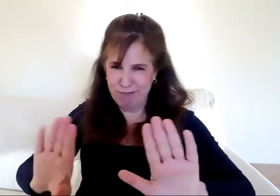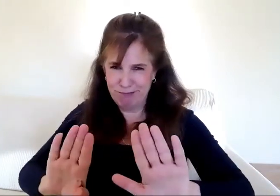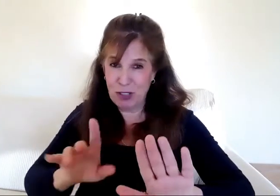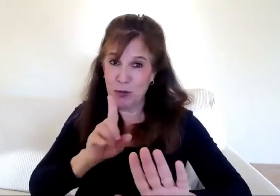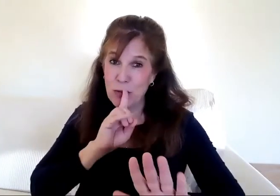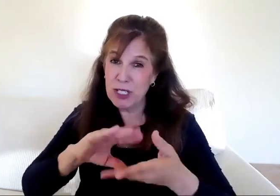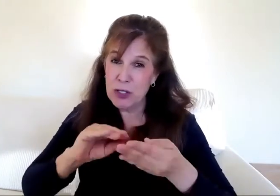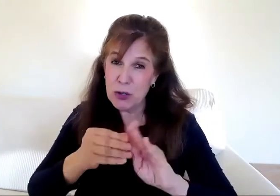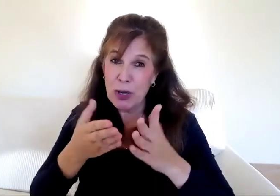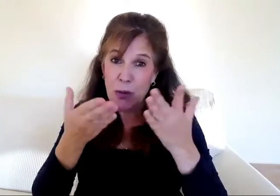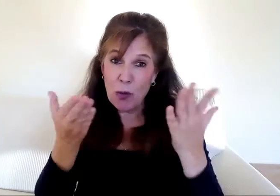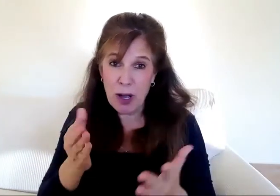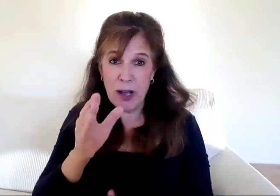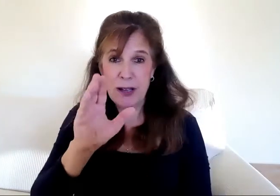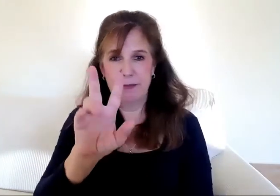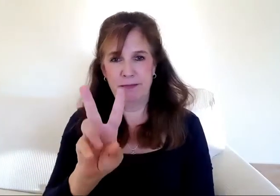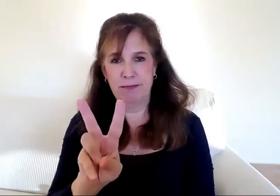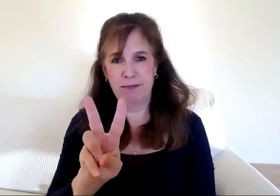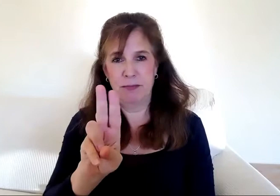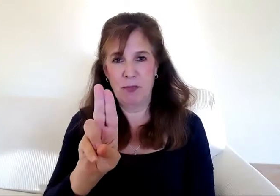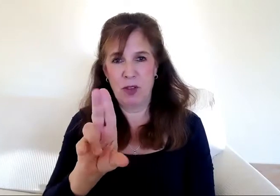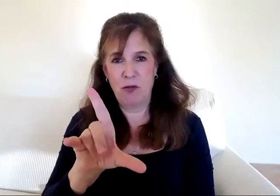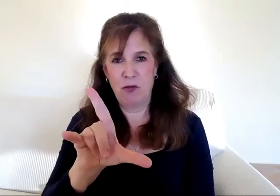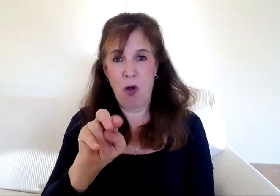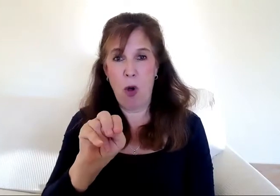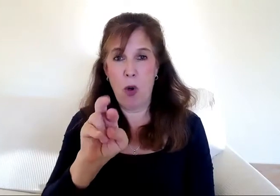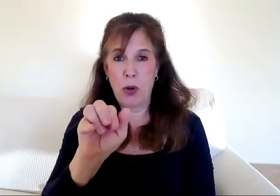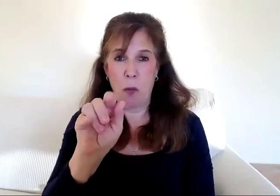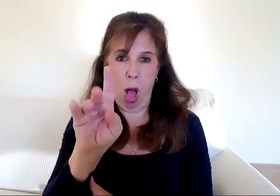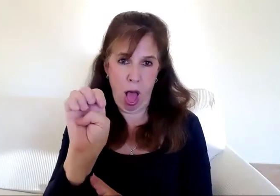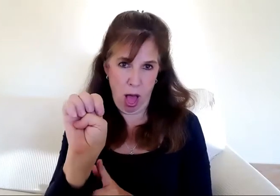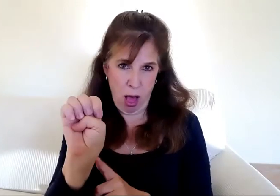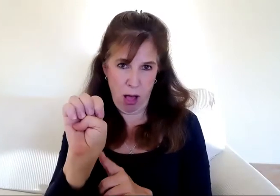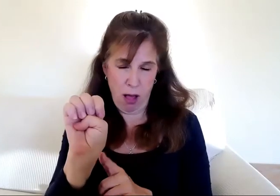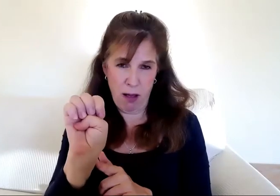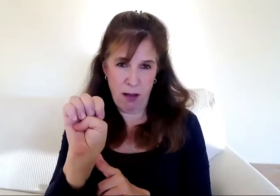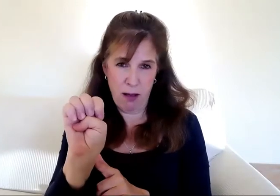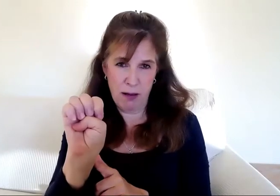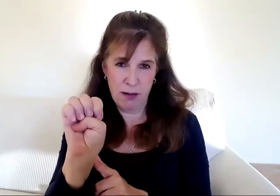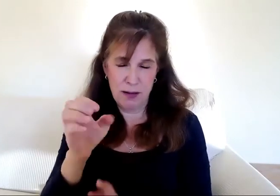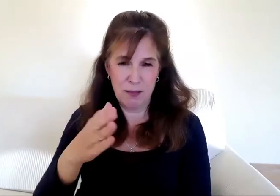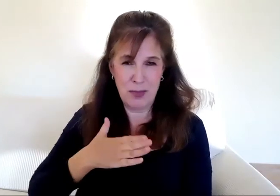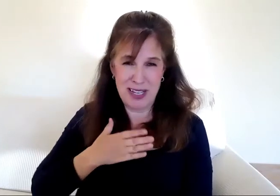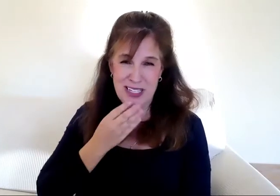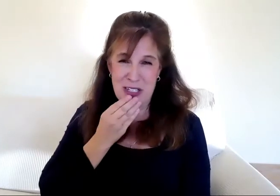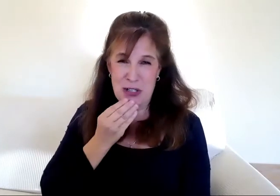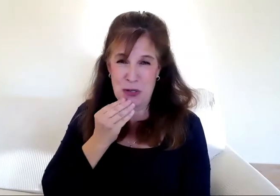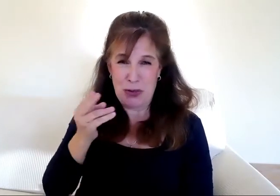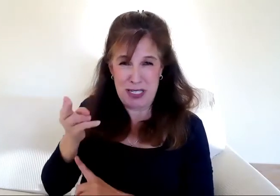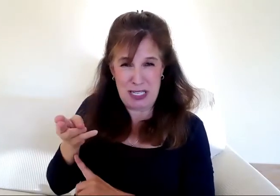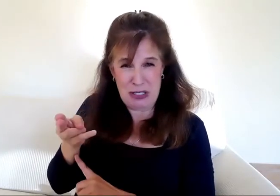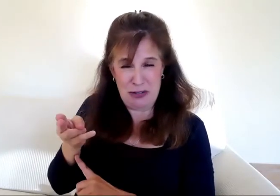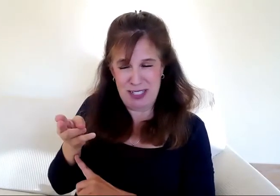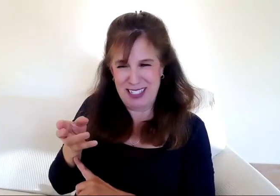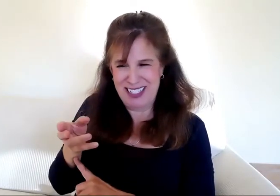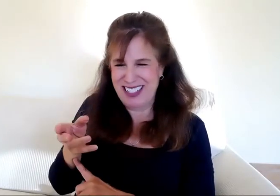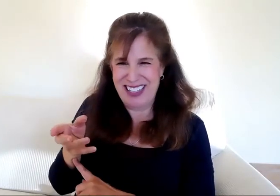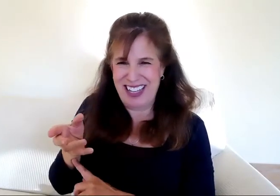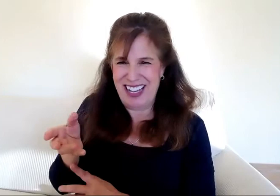It was just too darn vulnerable to connect with my Jewish heritage. This is not a